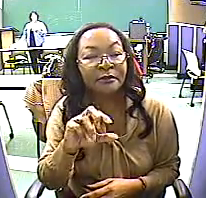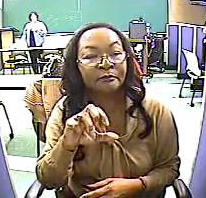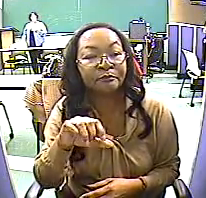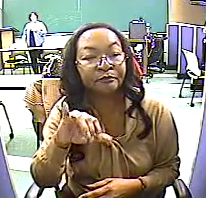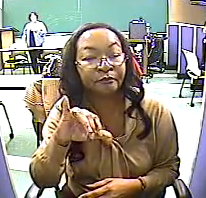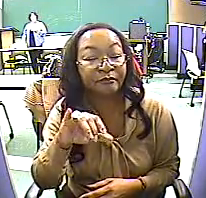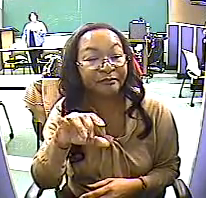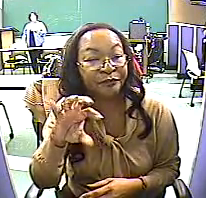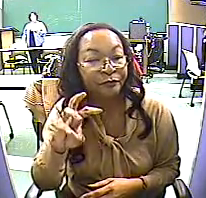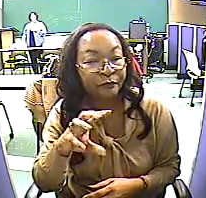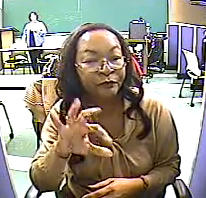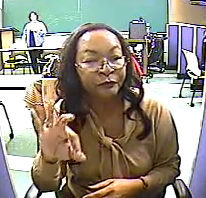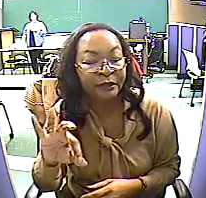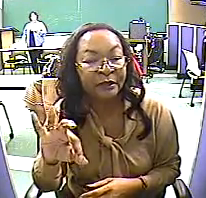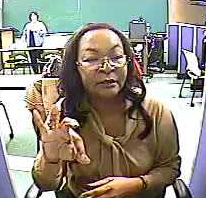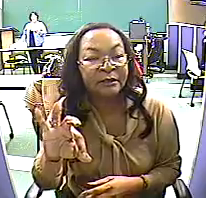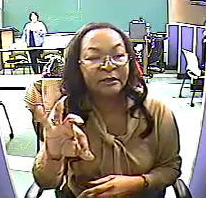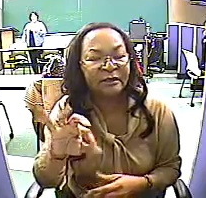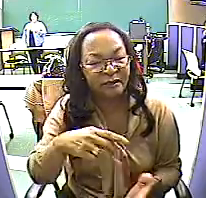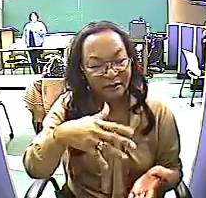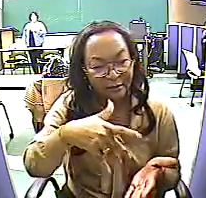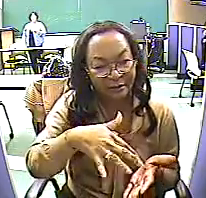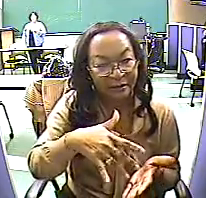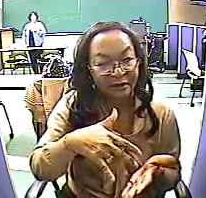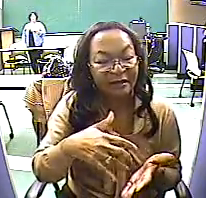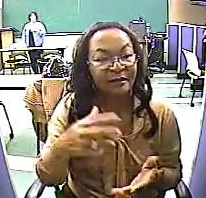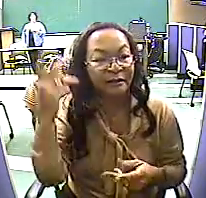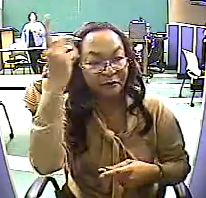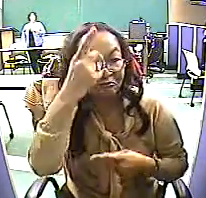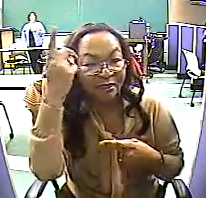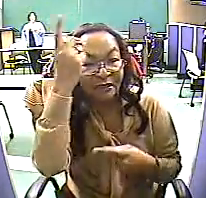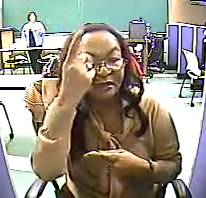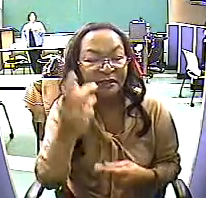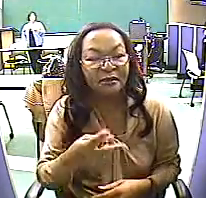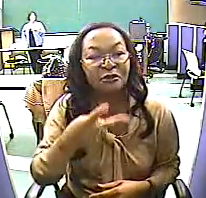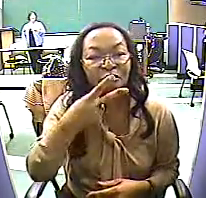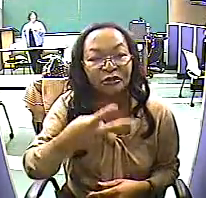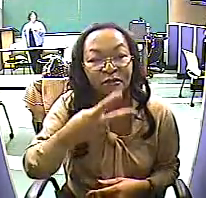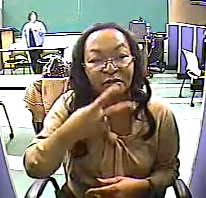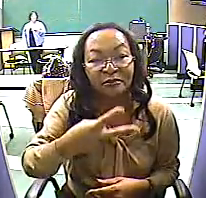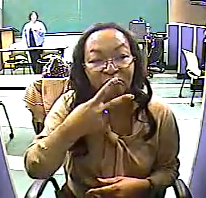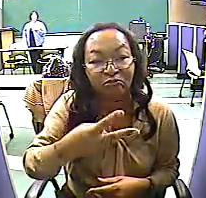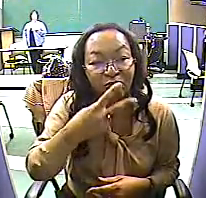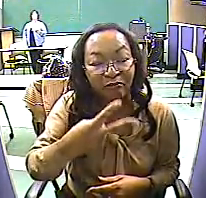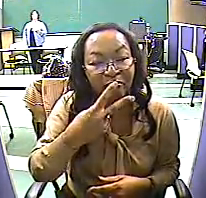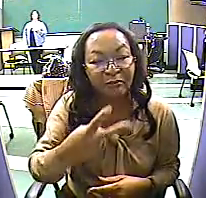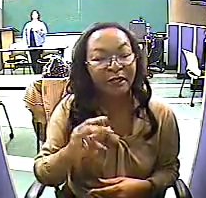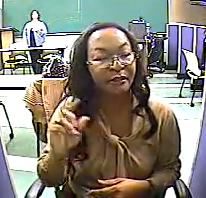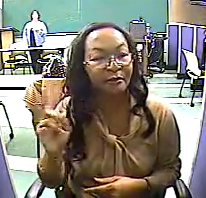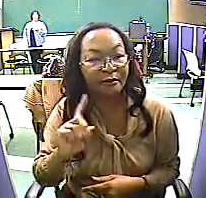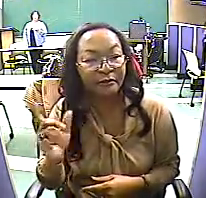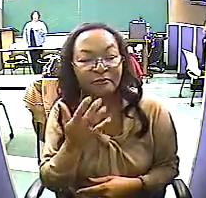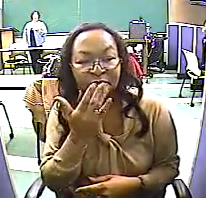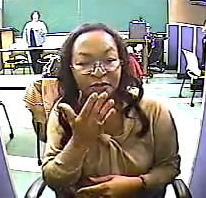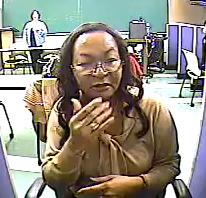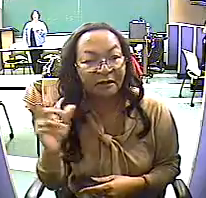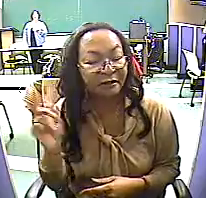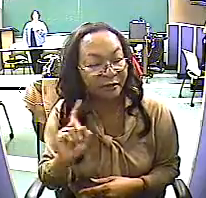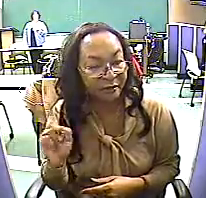diabetes, and so on. And they followed those people for up to 12 years.